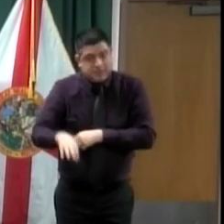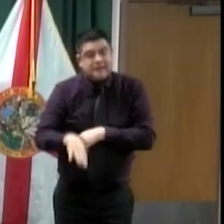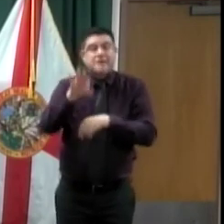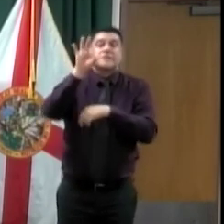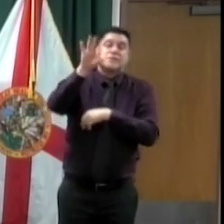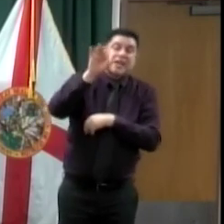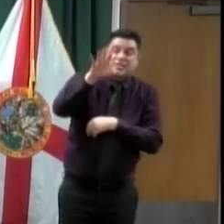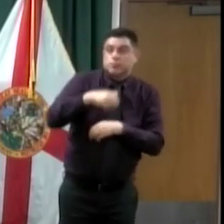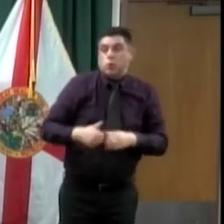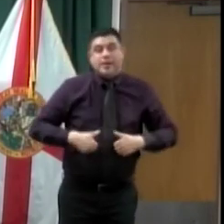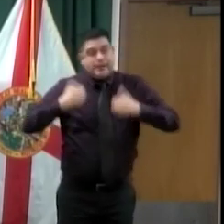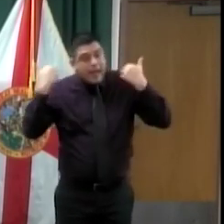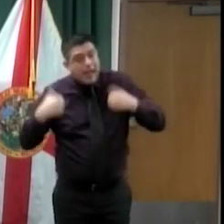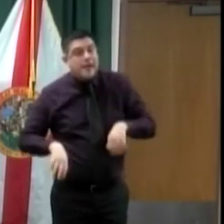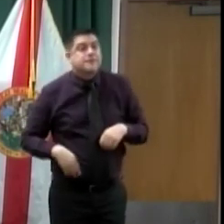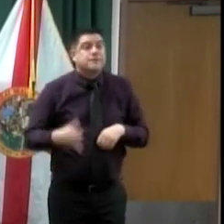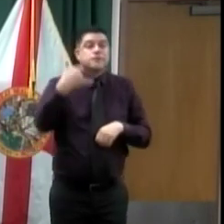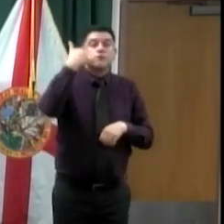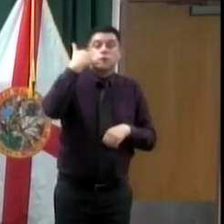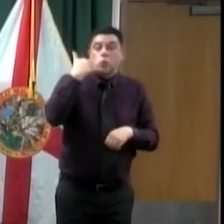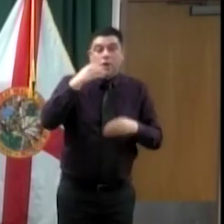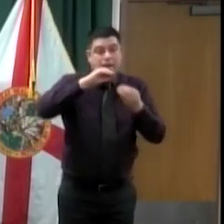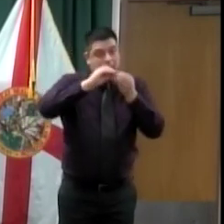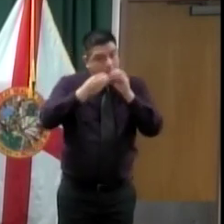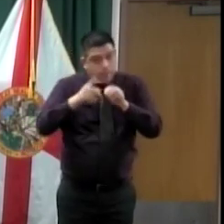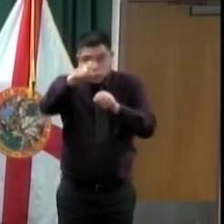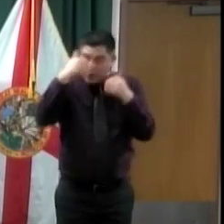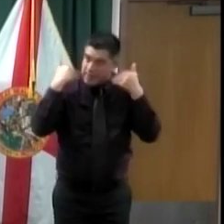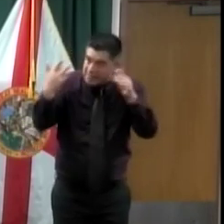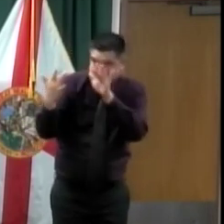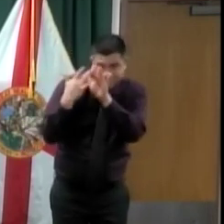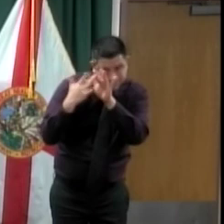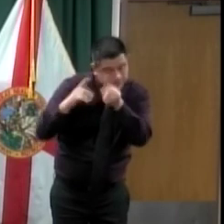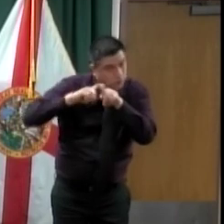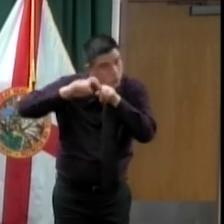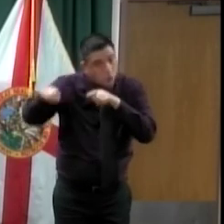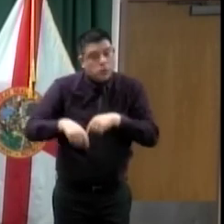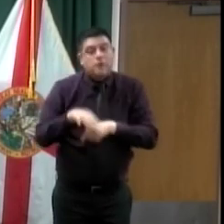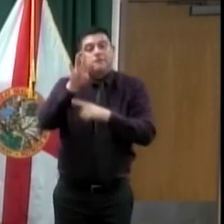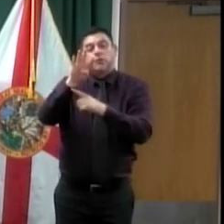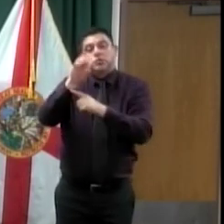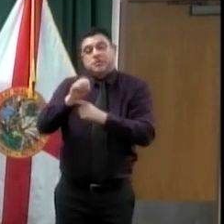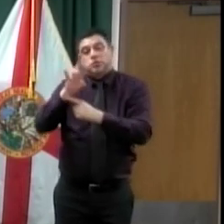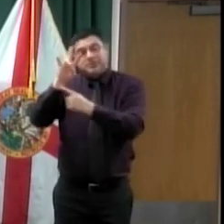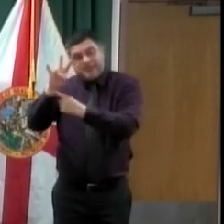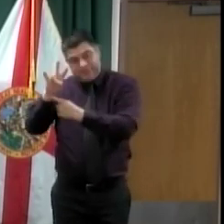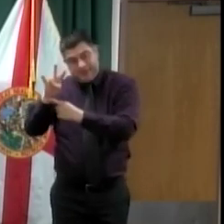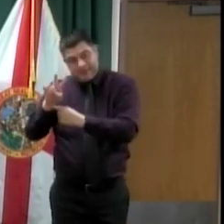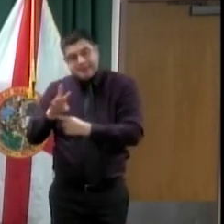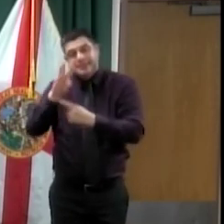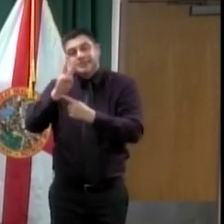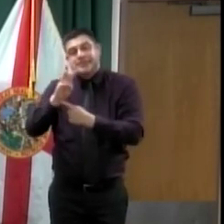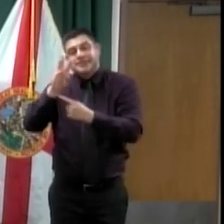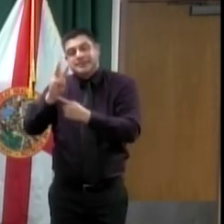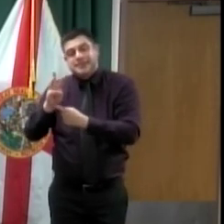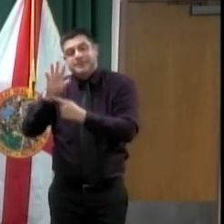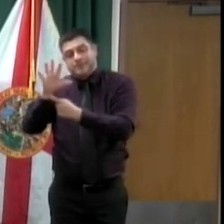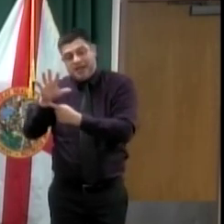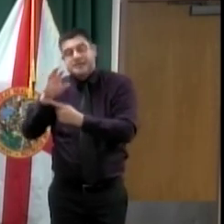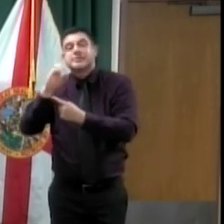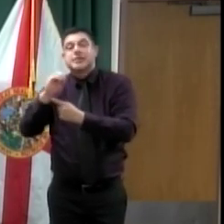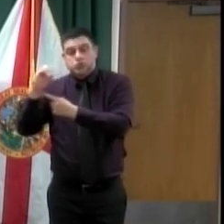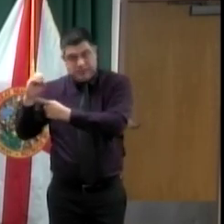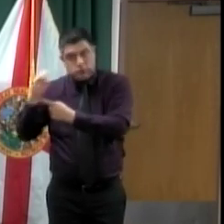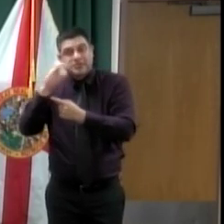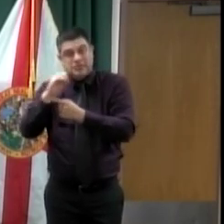hotline for anything you may need at 407-665-0000. God bless and be safe.